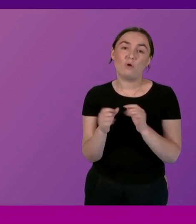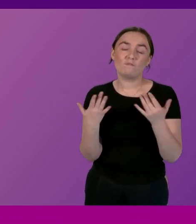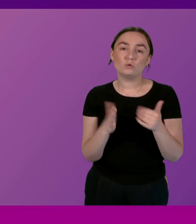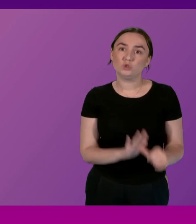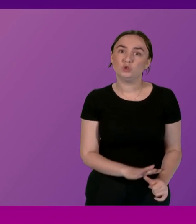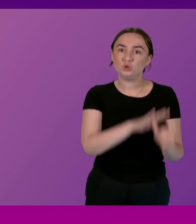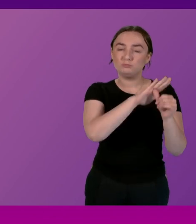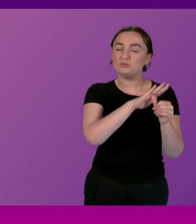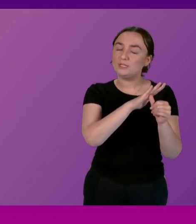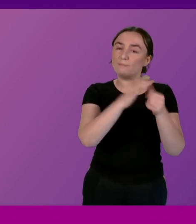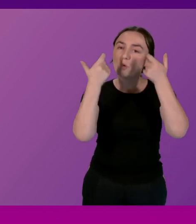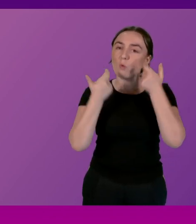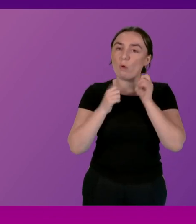Court judgment